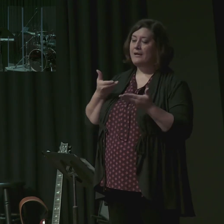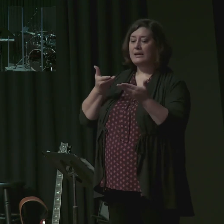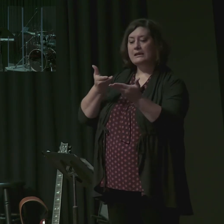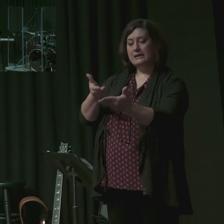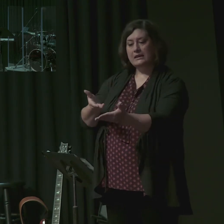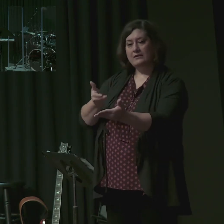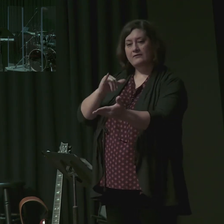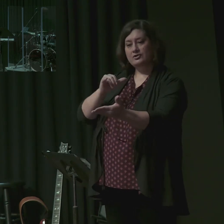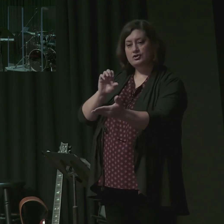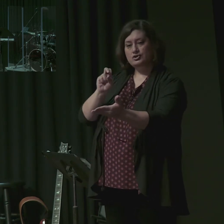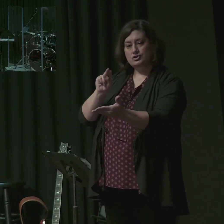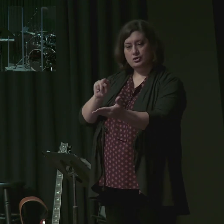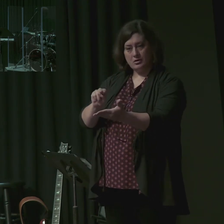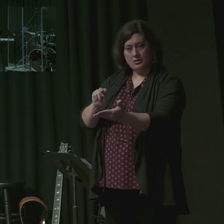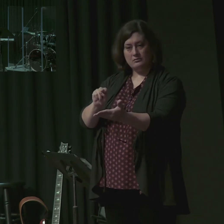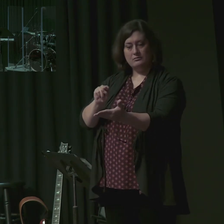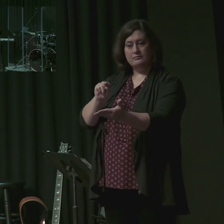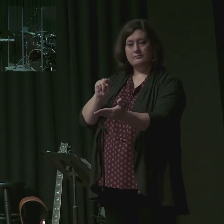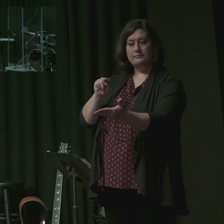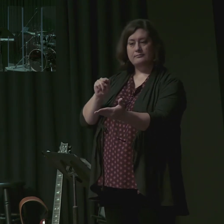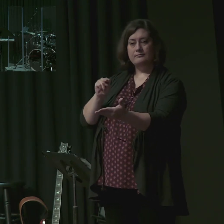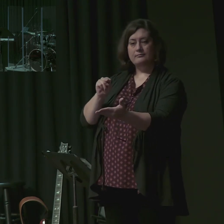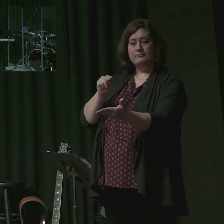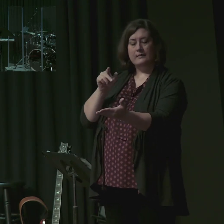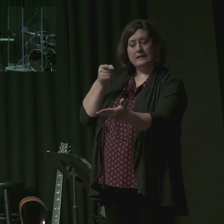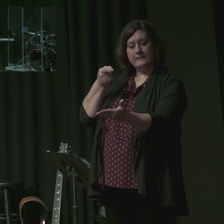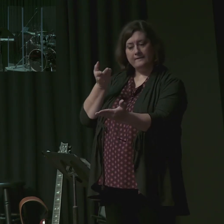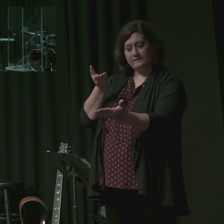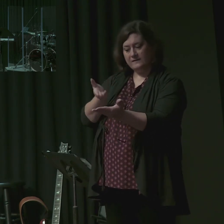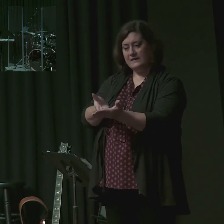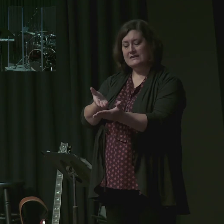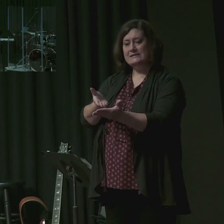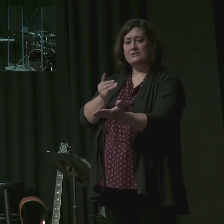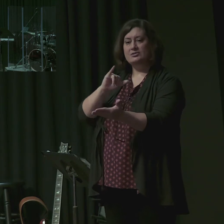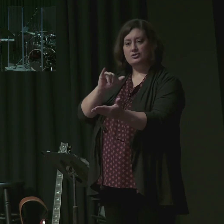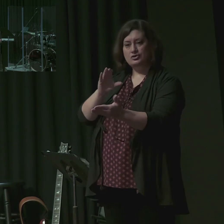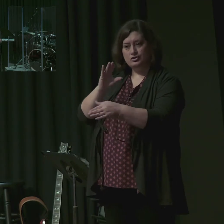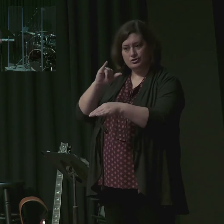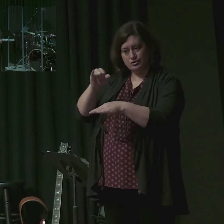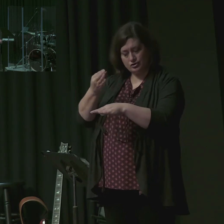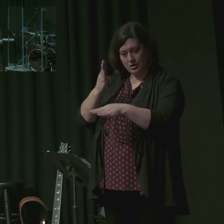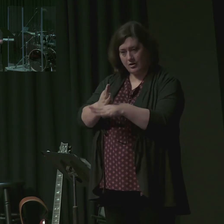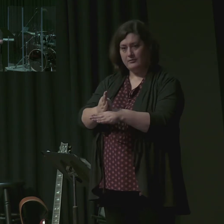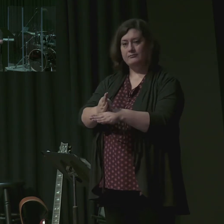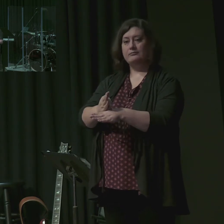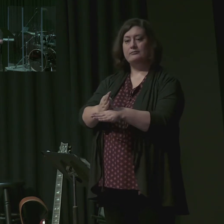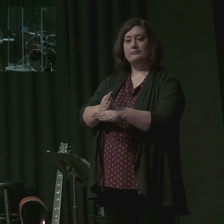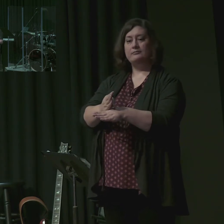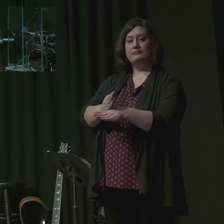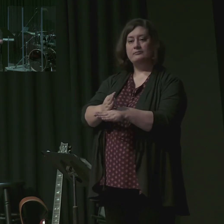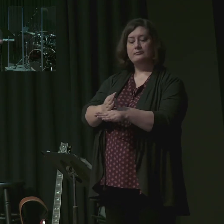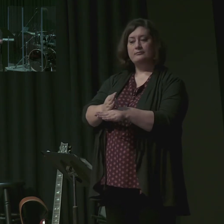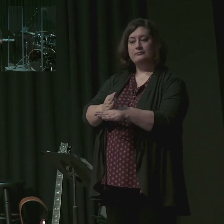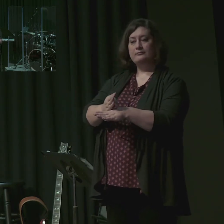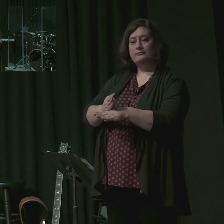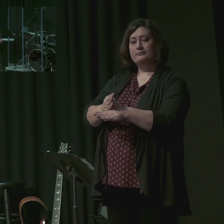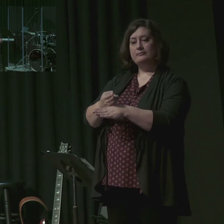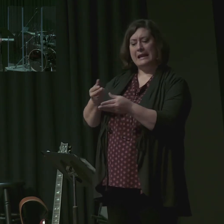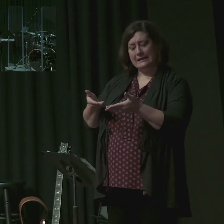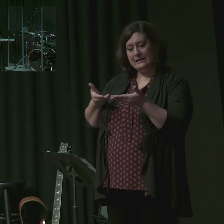We come knowing that he can be thoroughly and completely and fully equipped by the